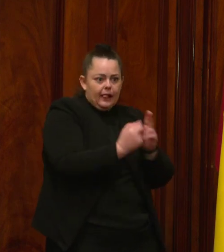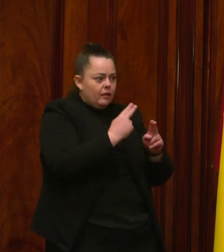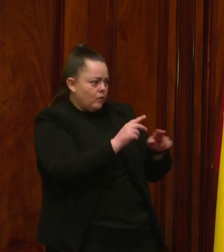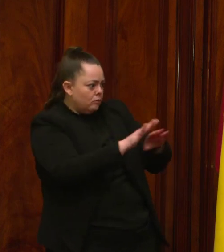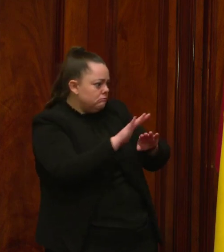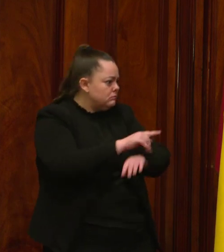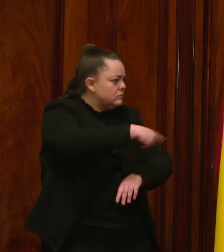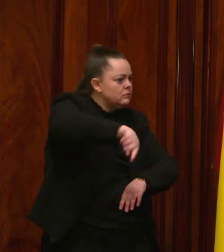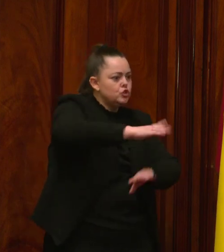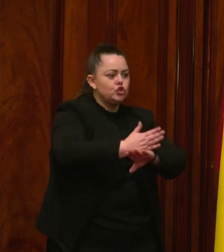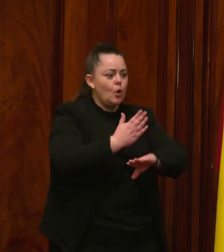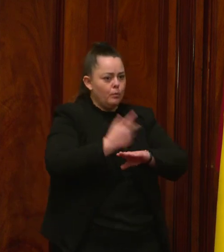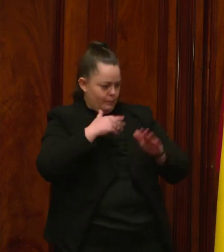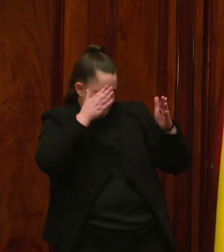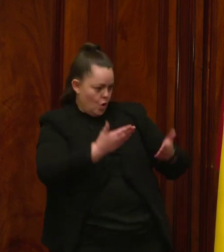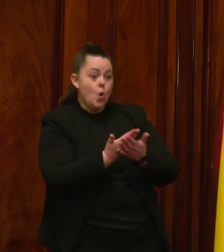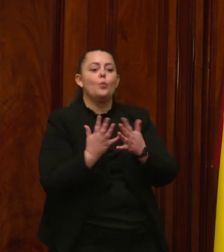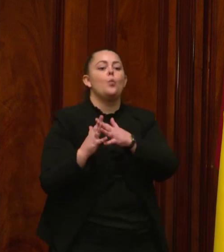of today and tomorrow.